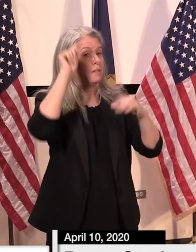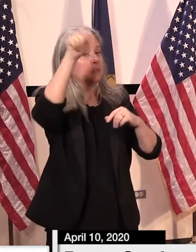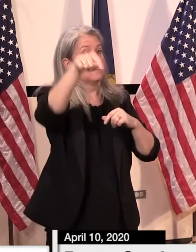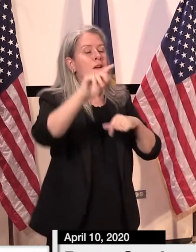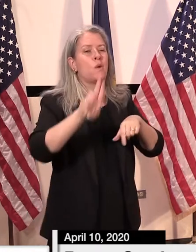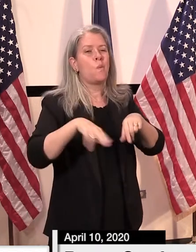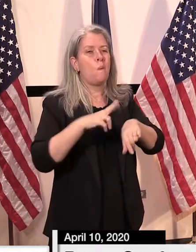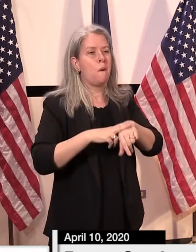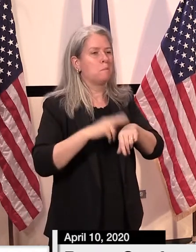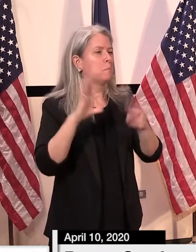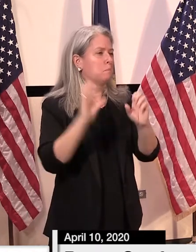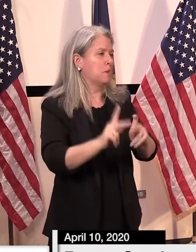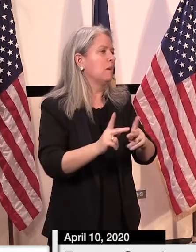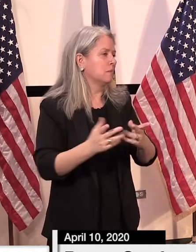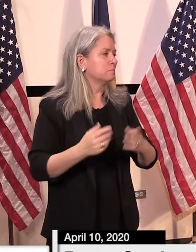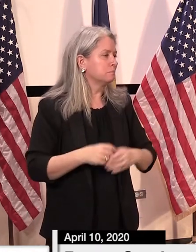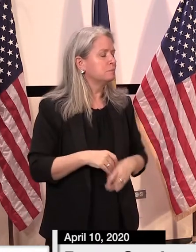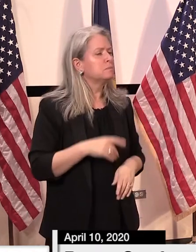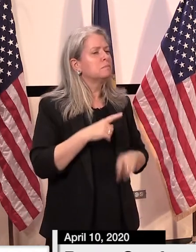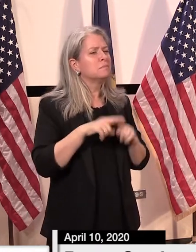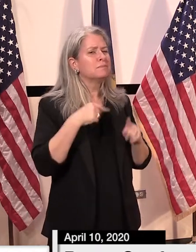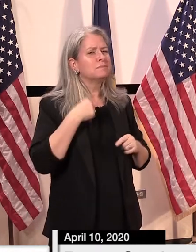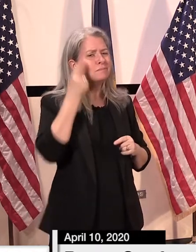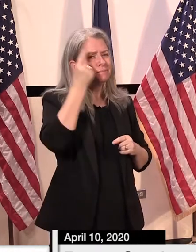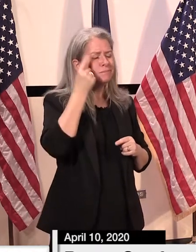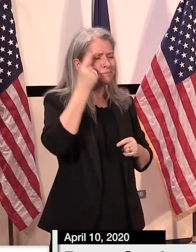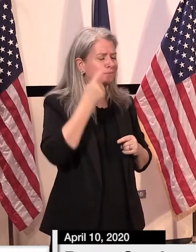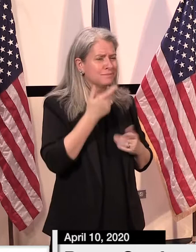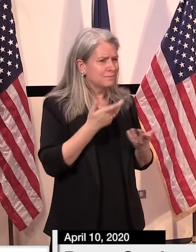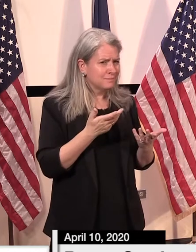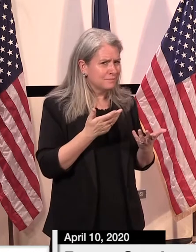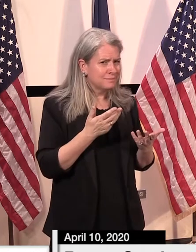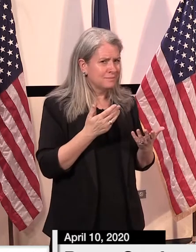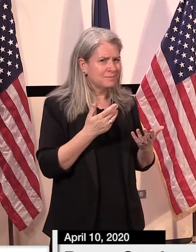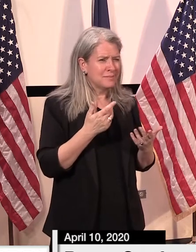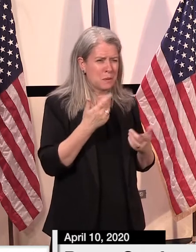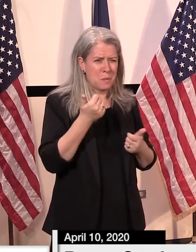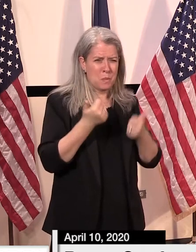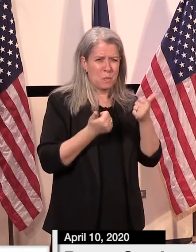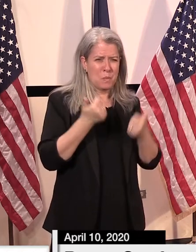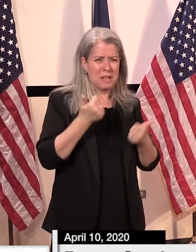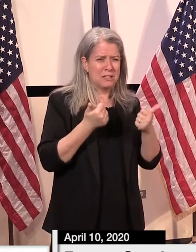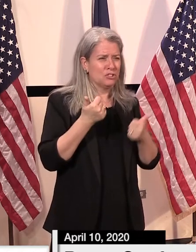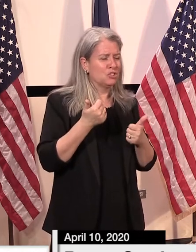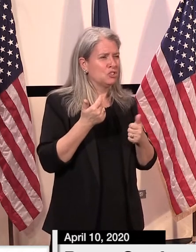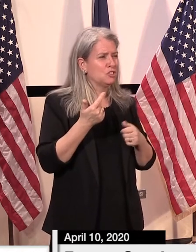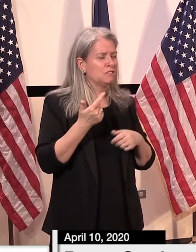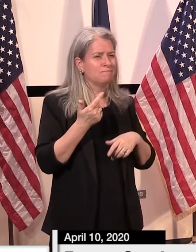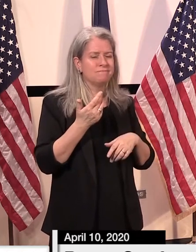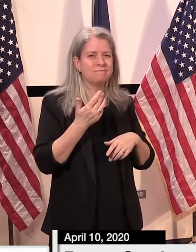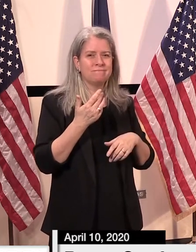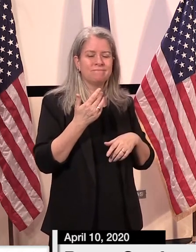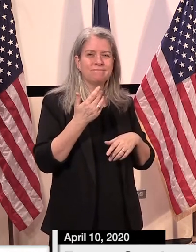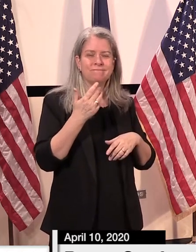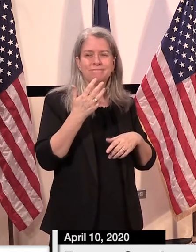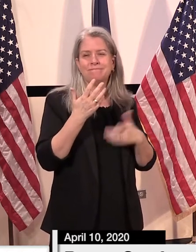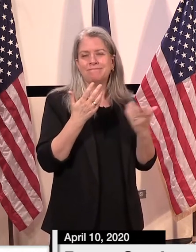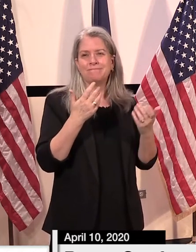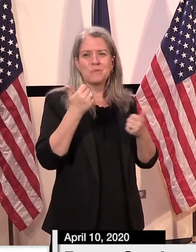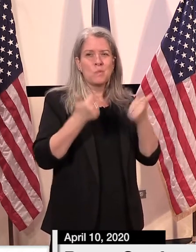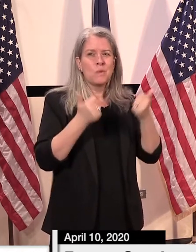are going to, um, decide on what industries, uh, what other industries